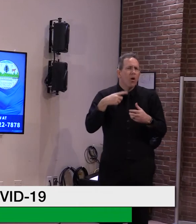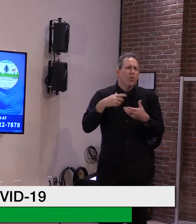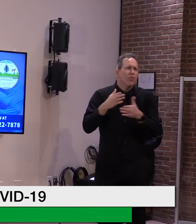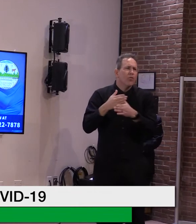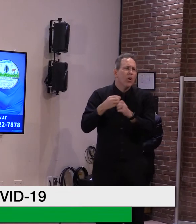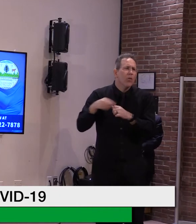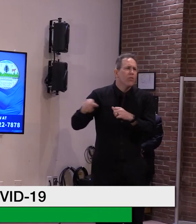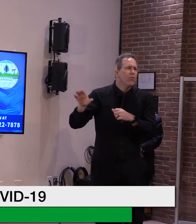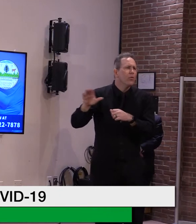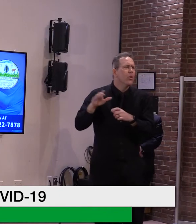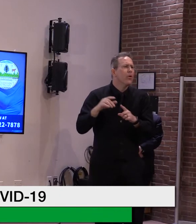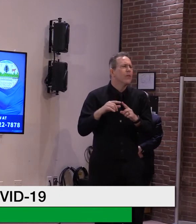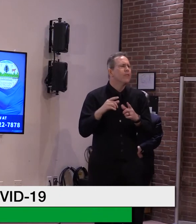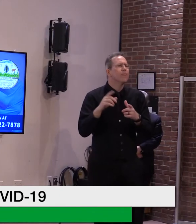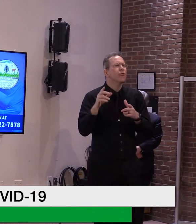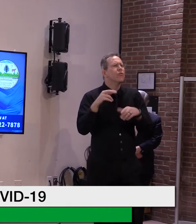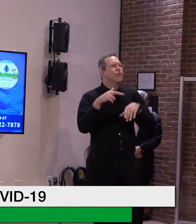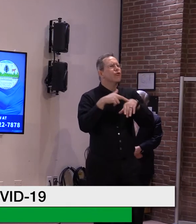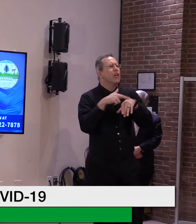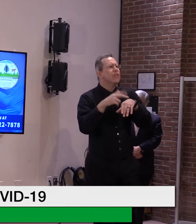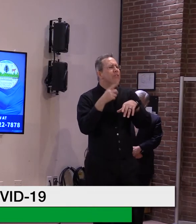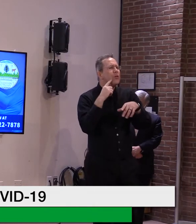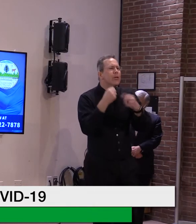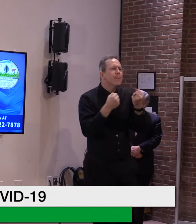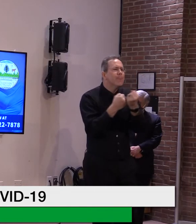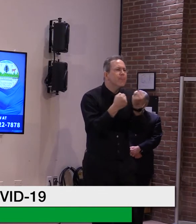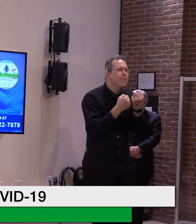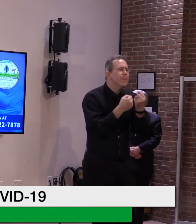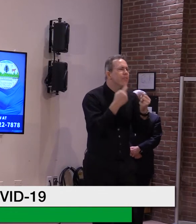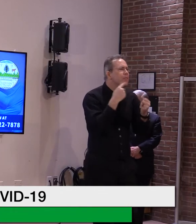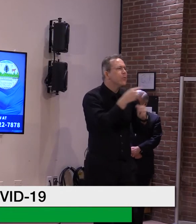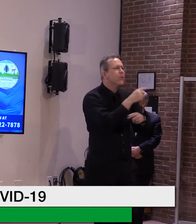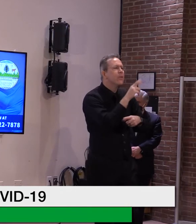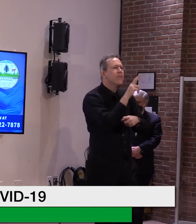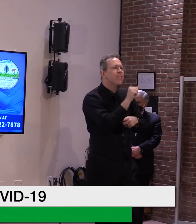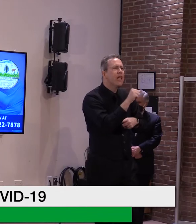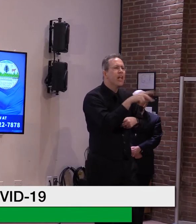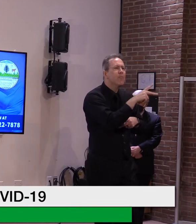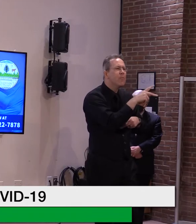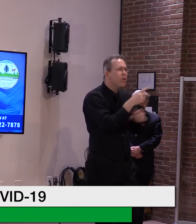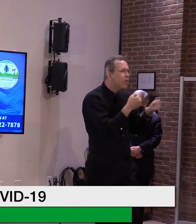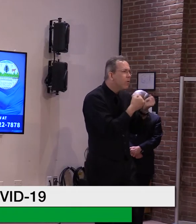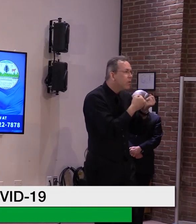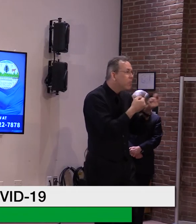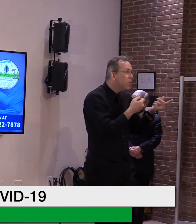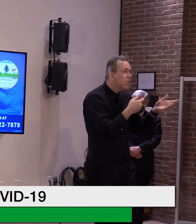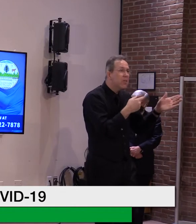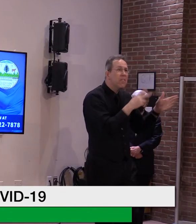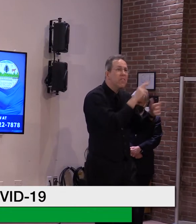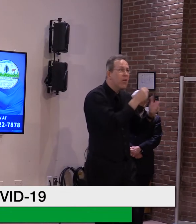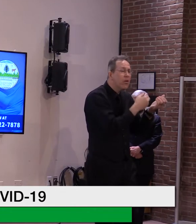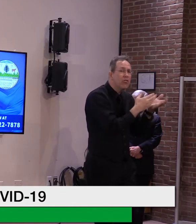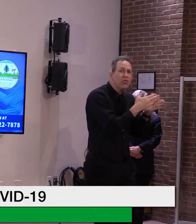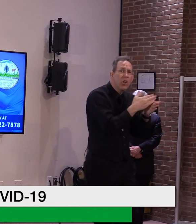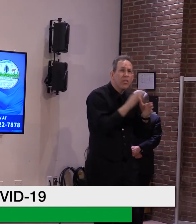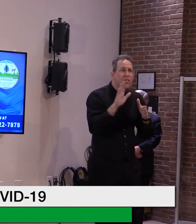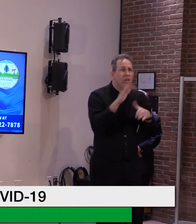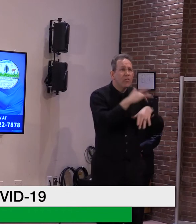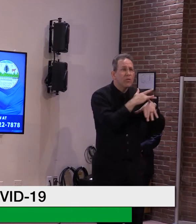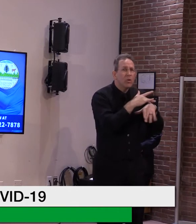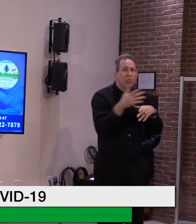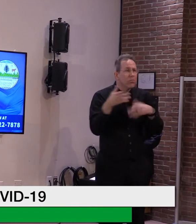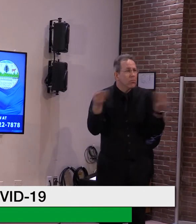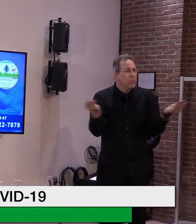equally doesn't want to share all their medical records with the state of Vermont. So, uh, it's, it's a low dicey trying to have